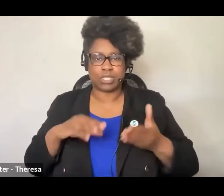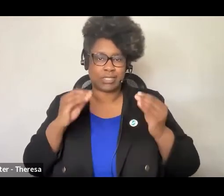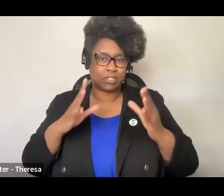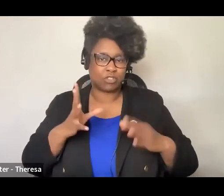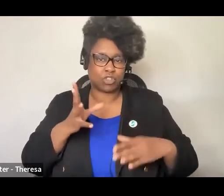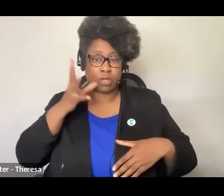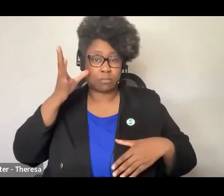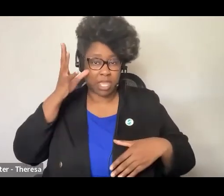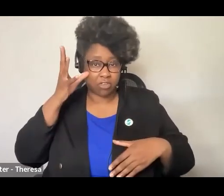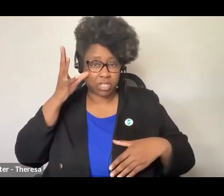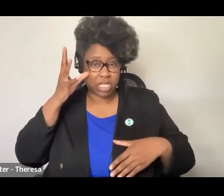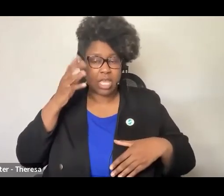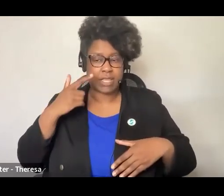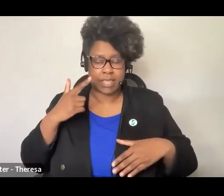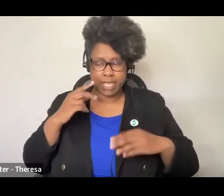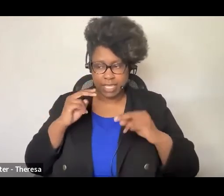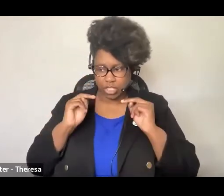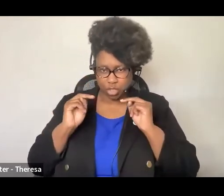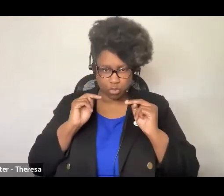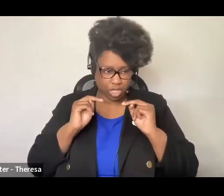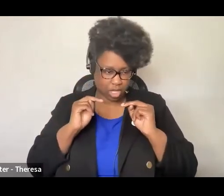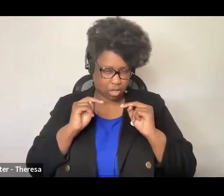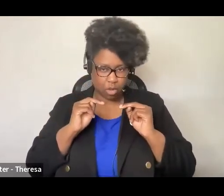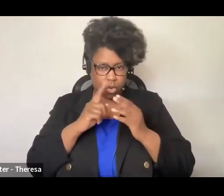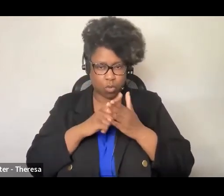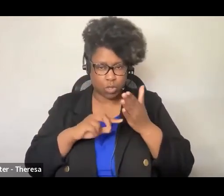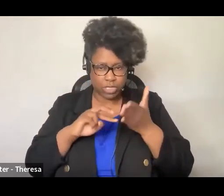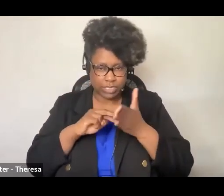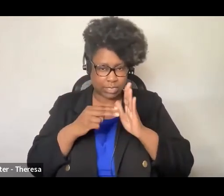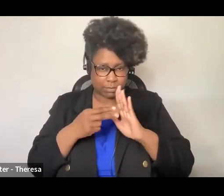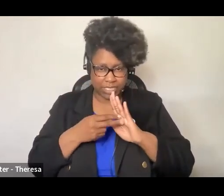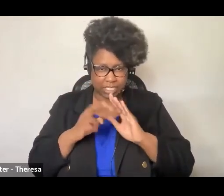jointly negotiated what reform came to mean in each setting.